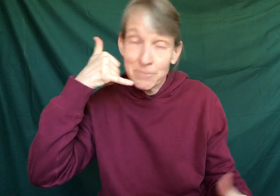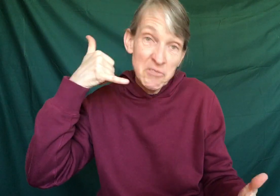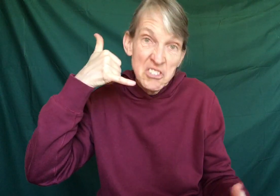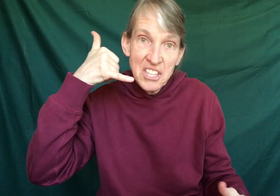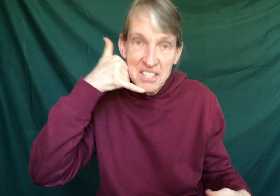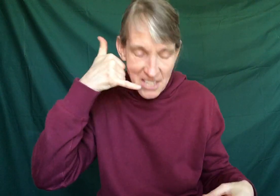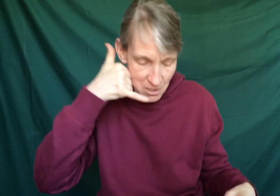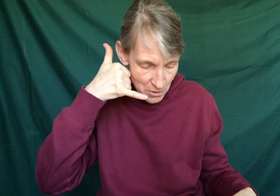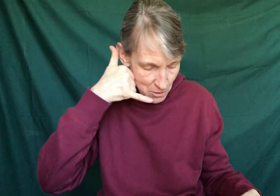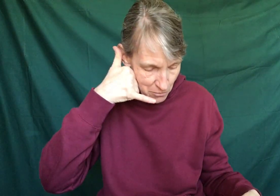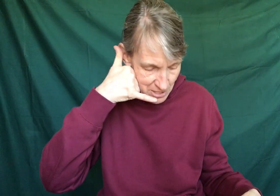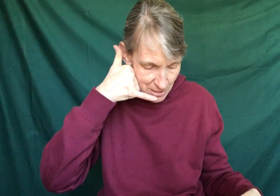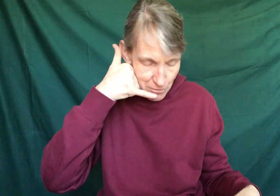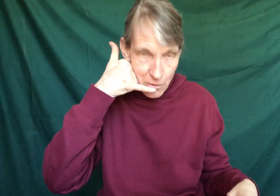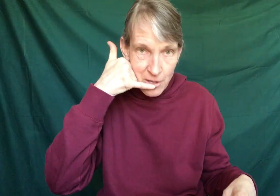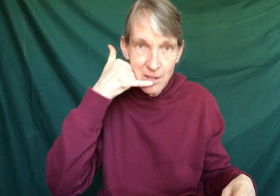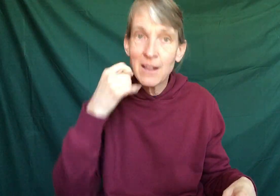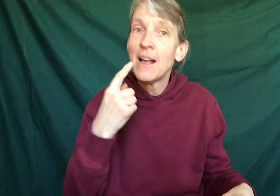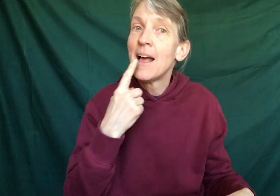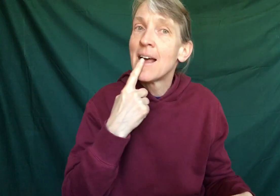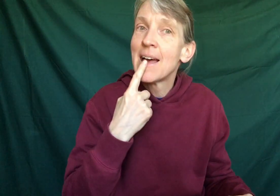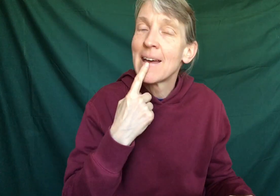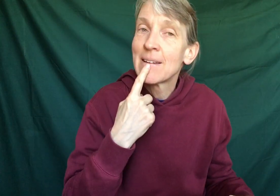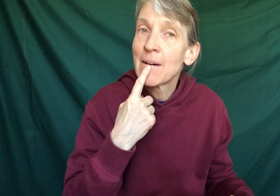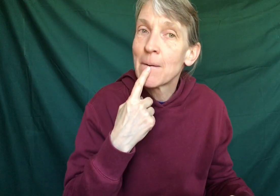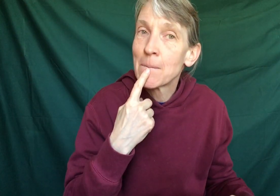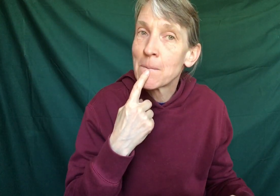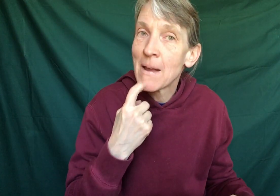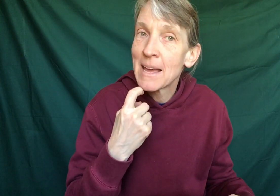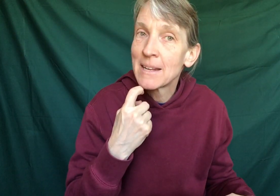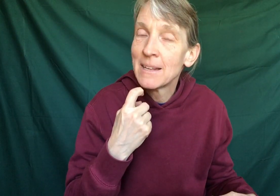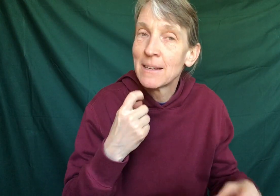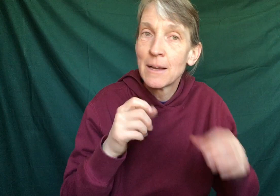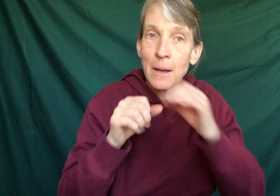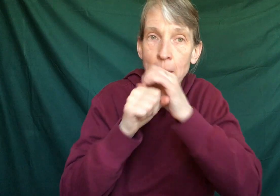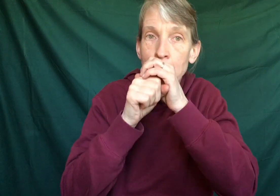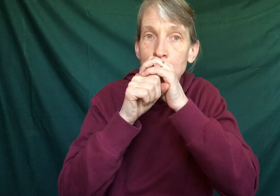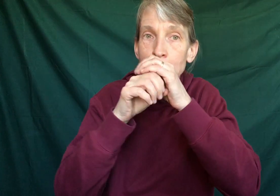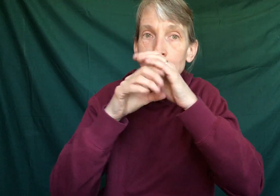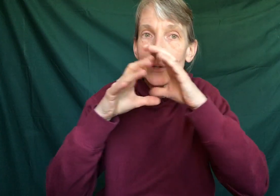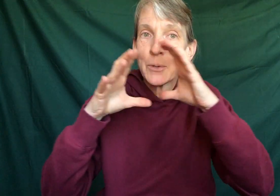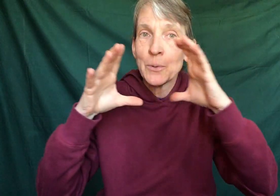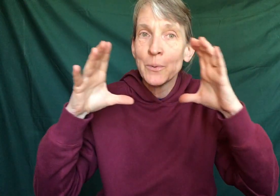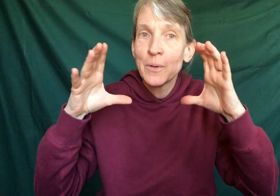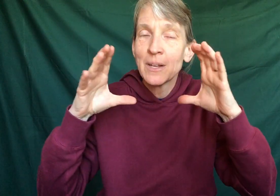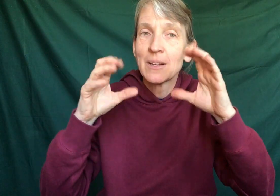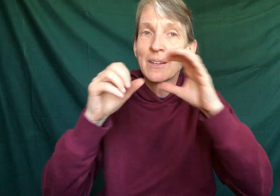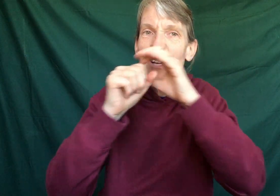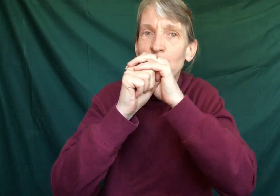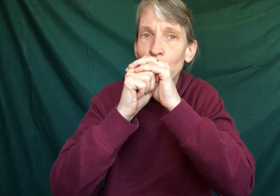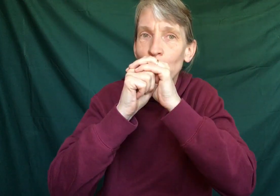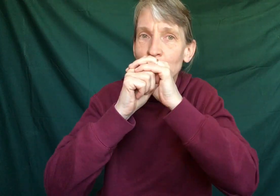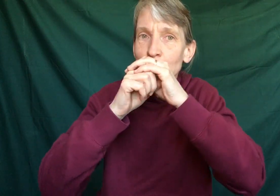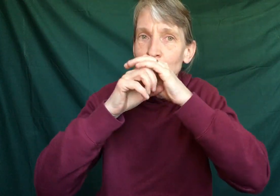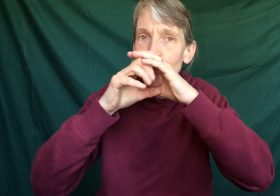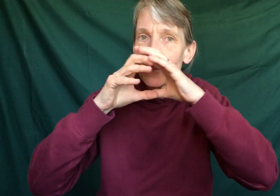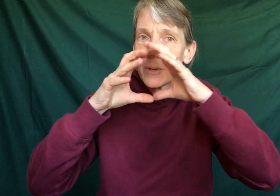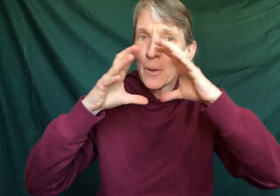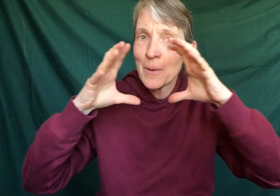just like the sign you already know for telephone, and a red balloon, like you're holding a balloon and blowing